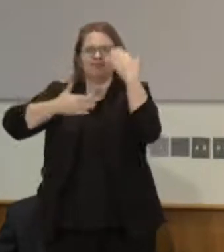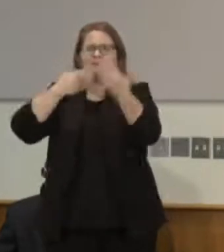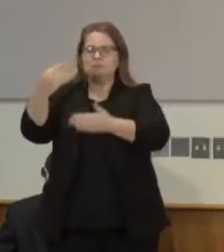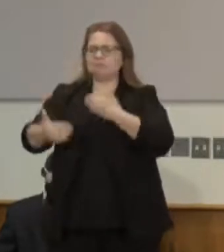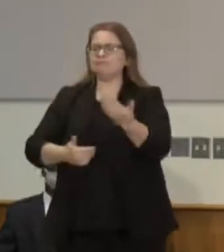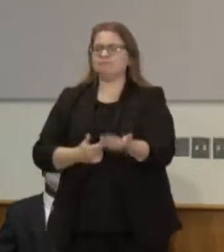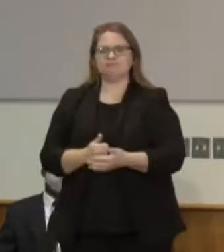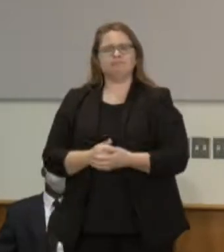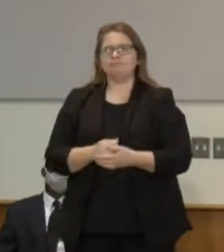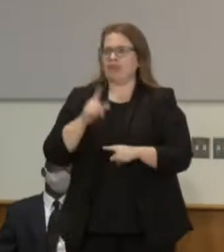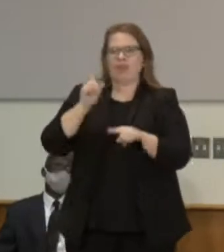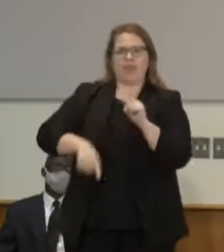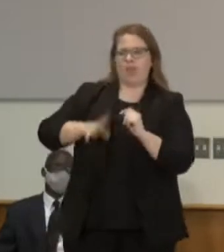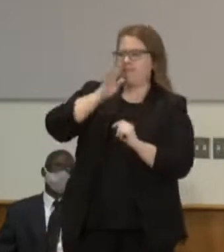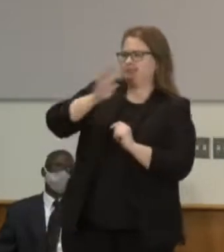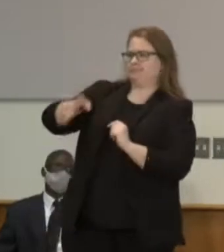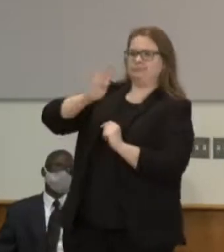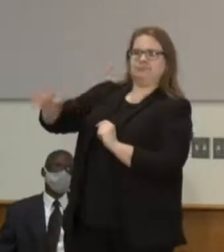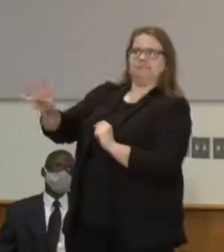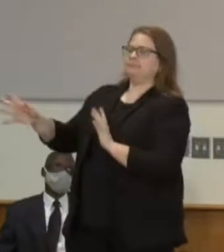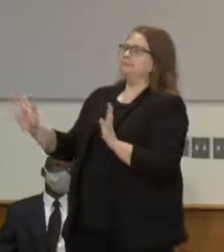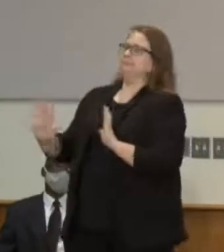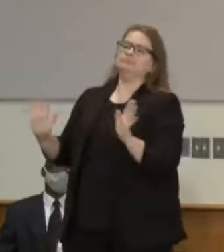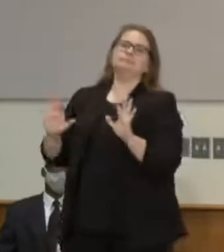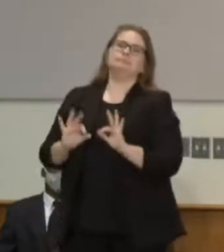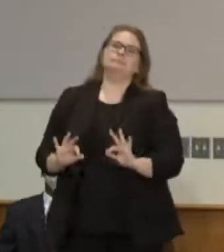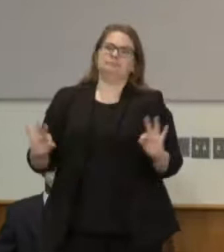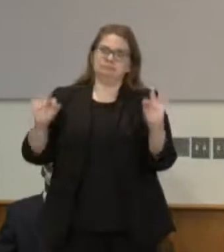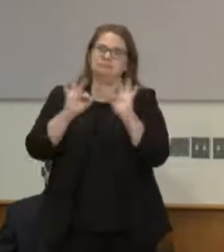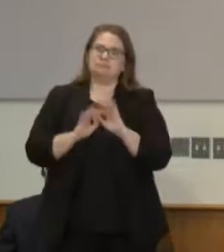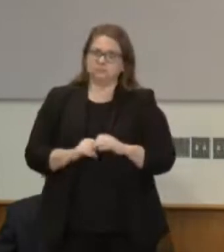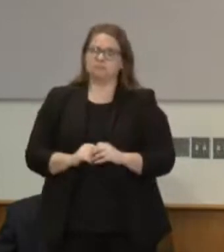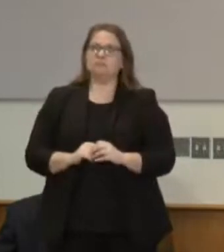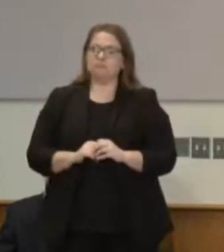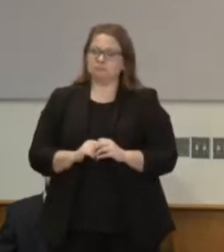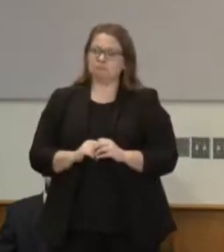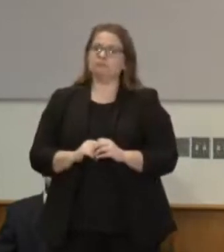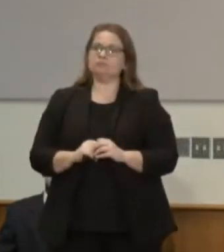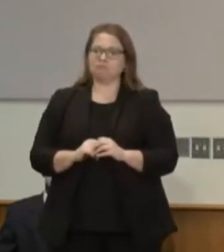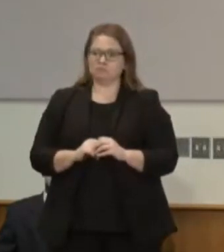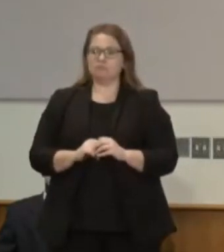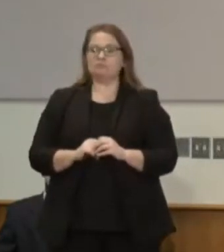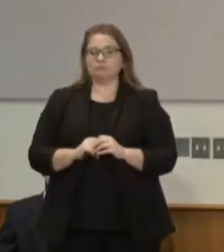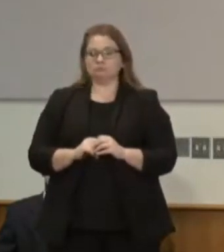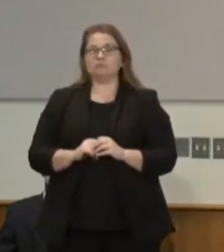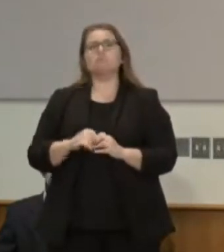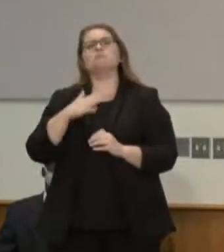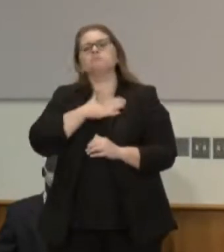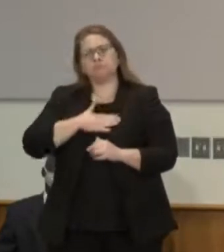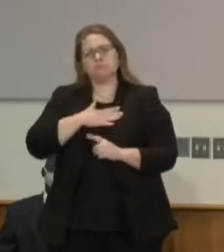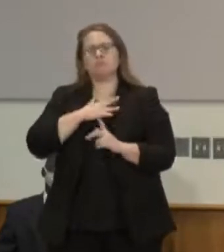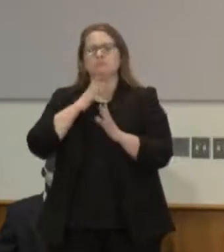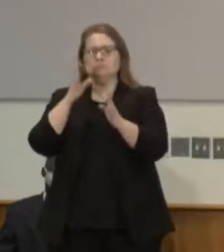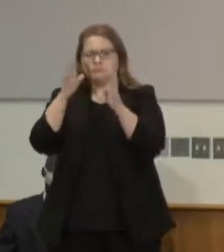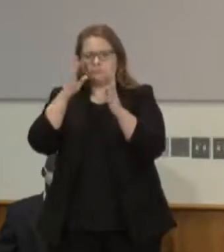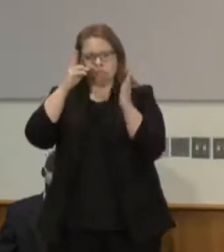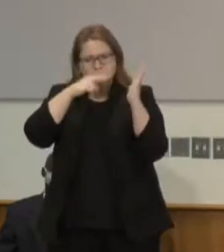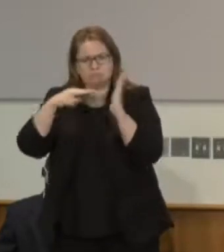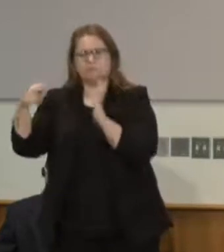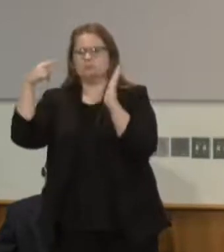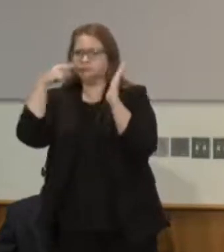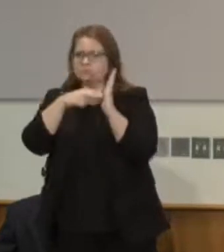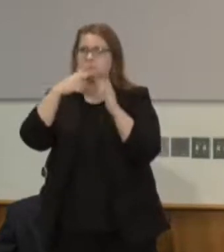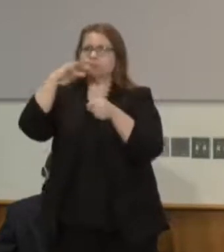ask lots of questions about a statue so I really hope that folks will be paying attention to the restore the vote movement because it's incredibly